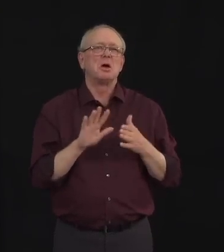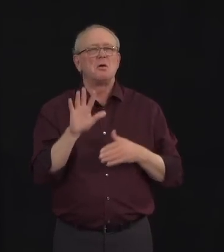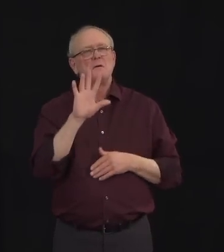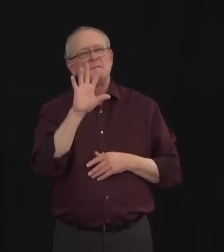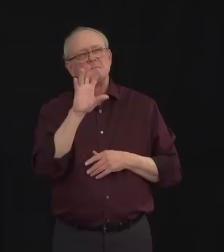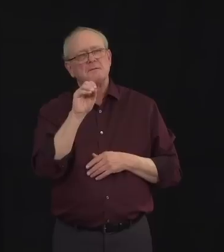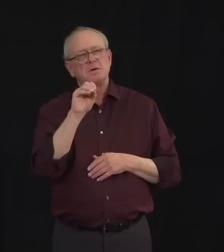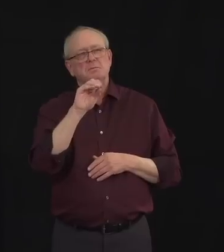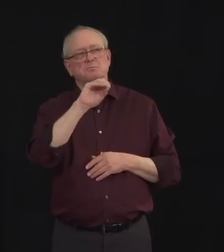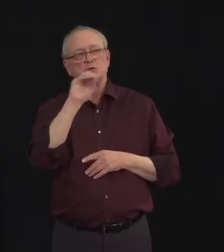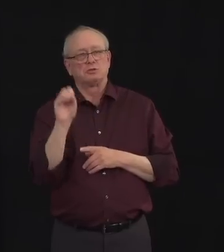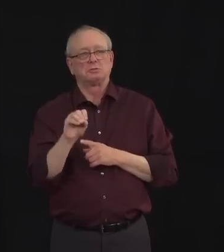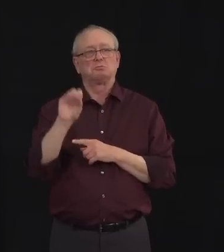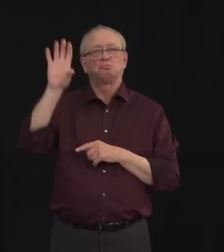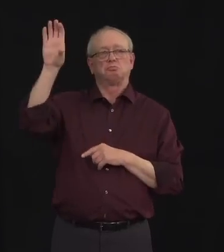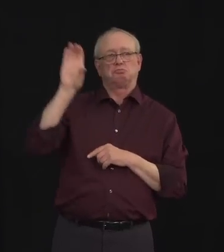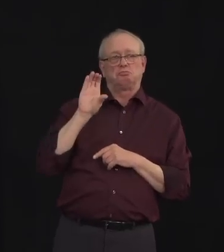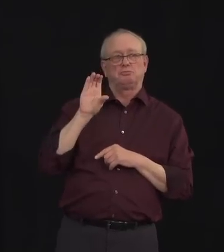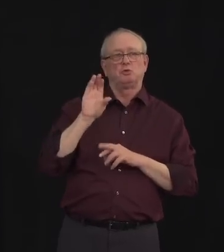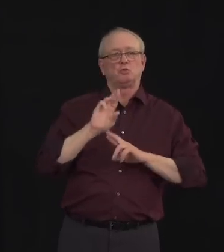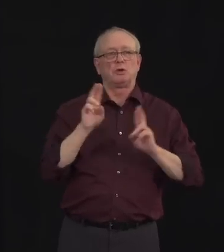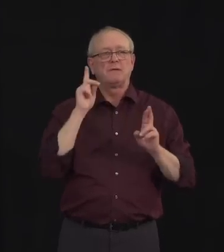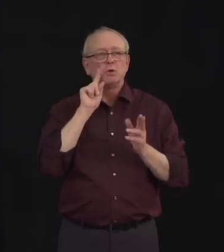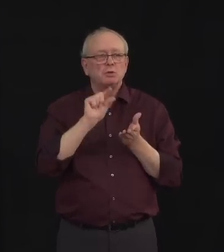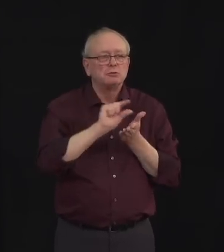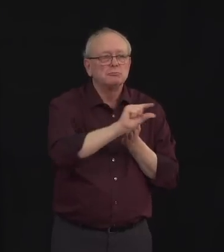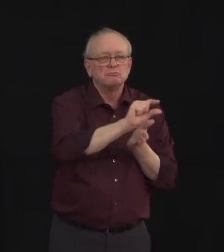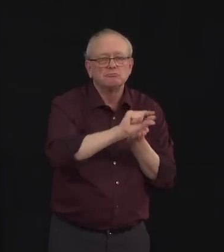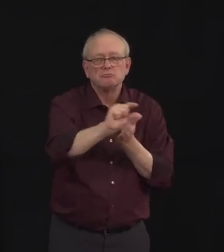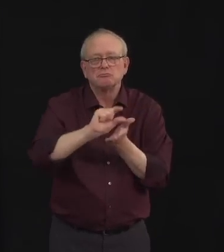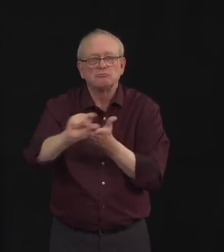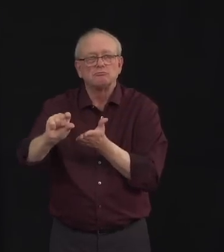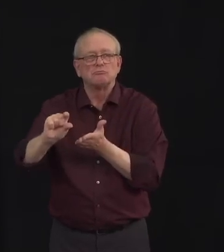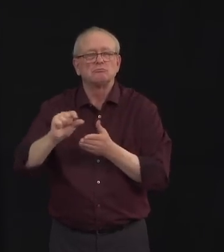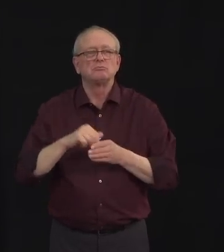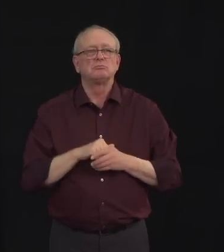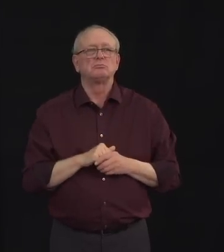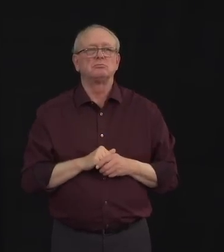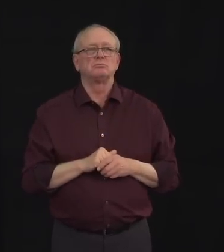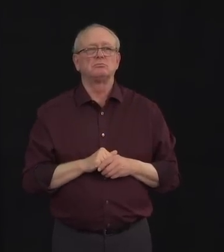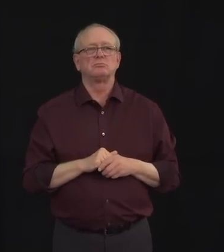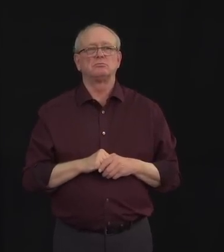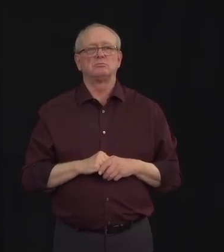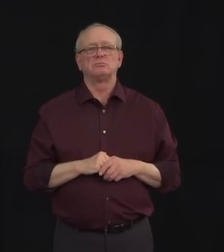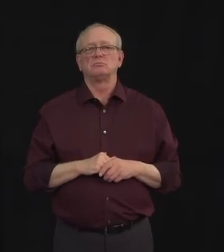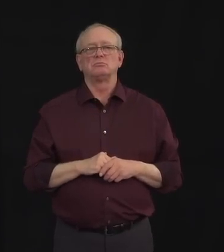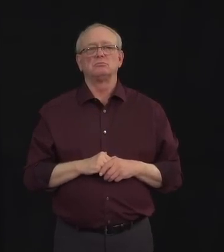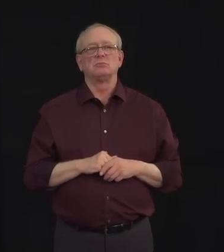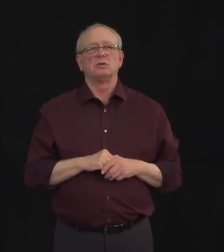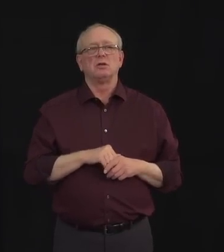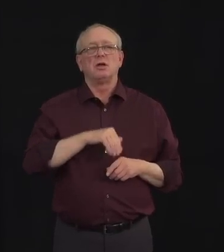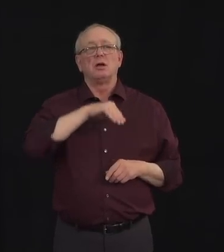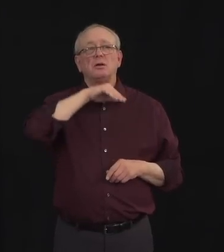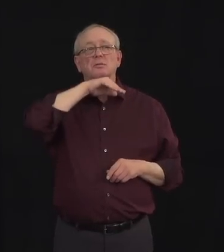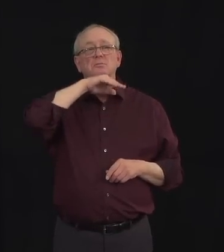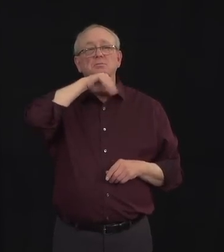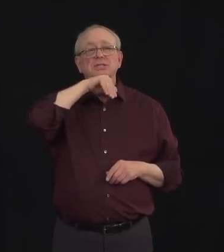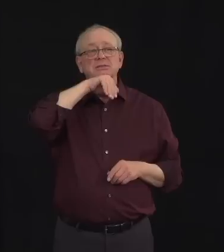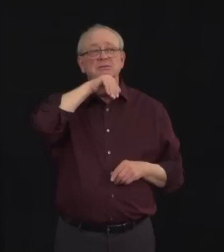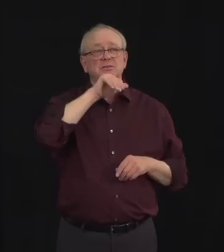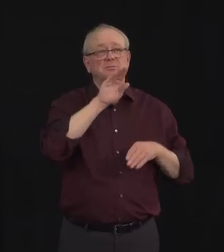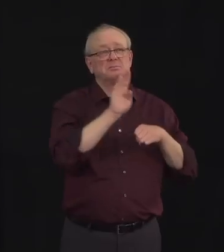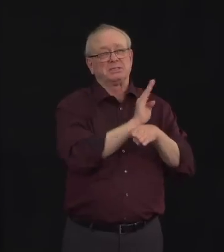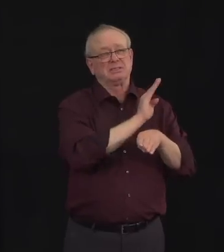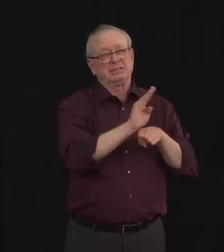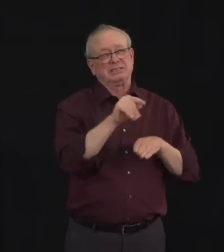-stability payments are available to these industries through agri-stability. And on the hog side, that works out to about $20 per head,